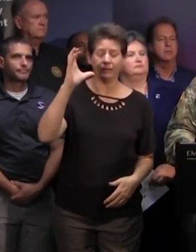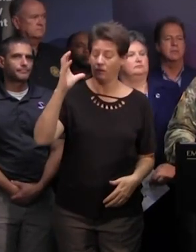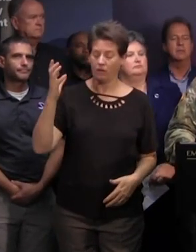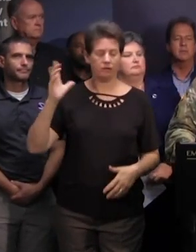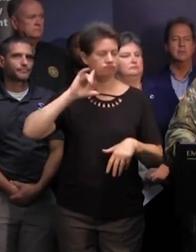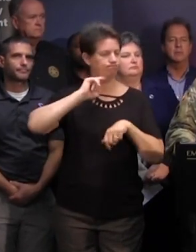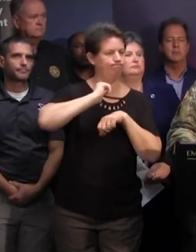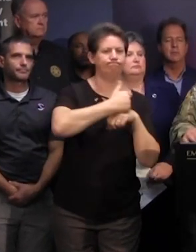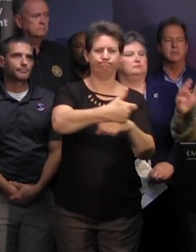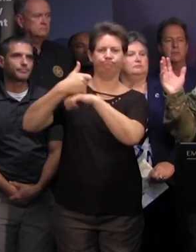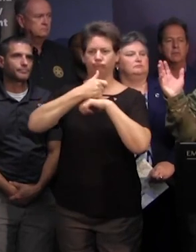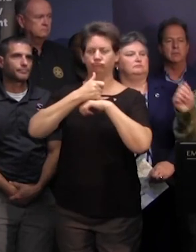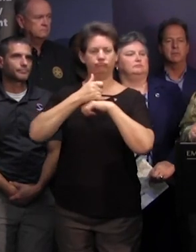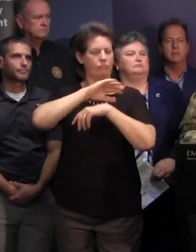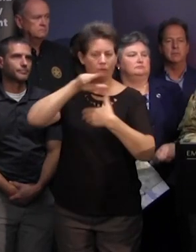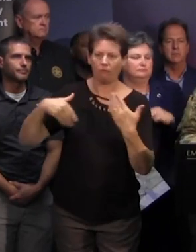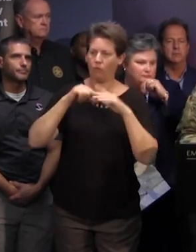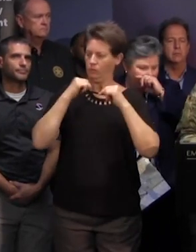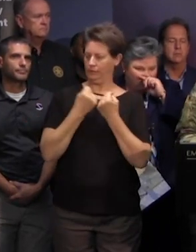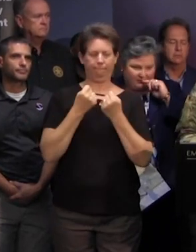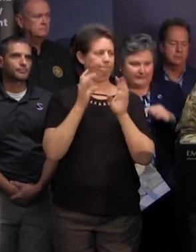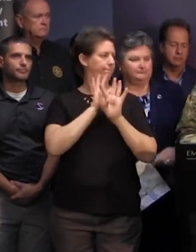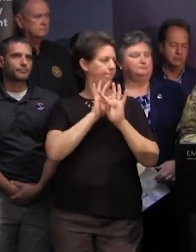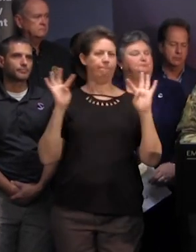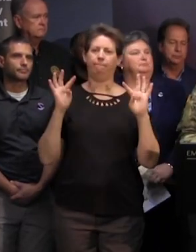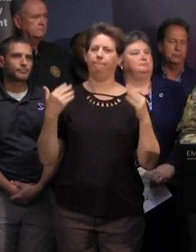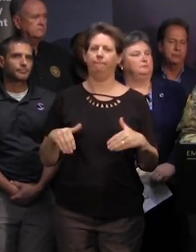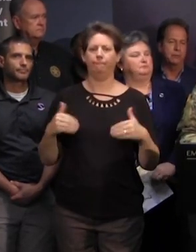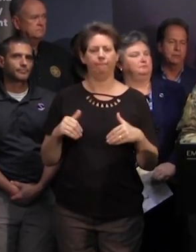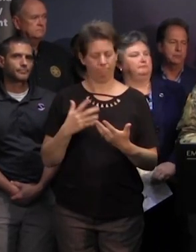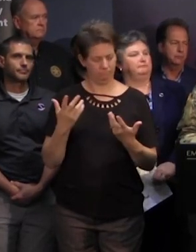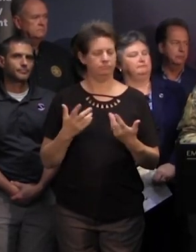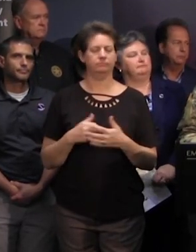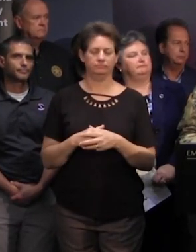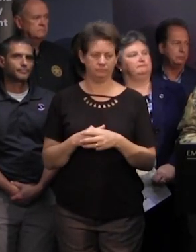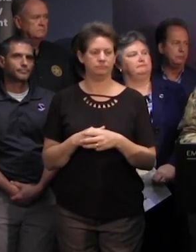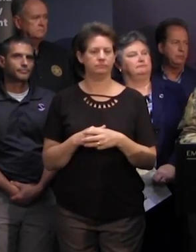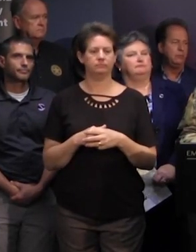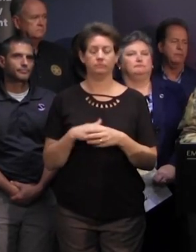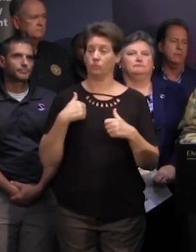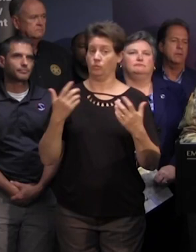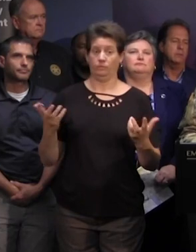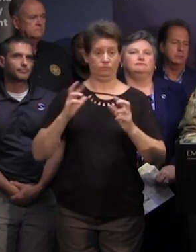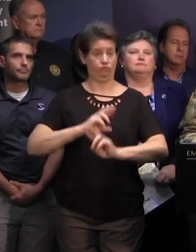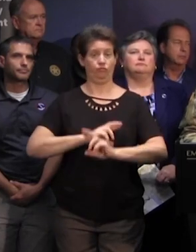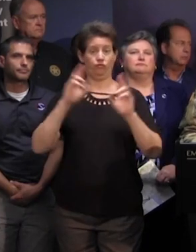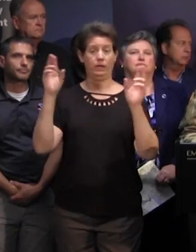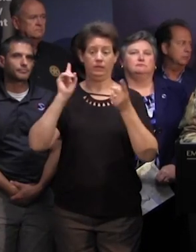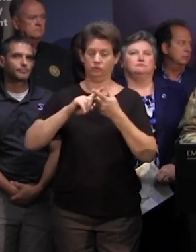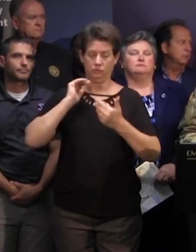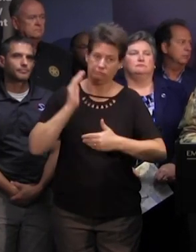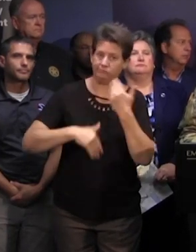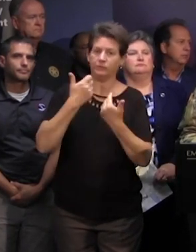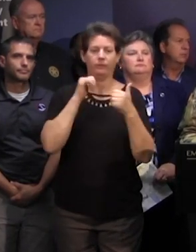into position uh the the entire team the team you see uh behind me and beside me uh to facilitate the uh evacuation